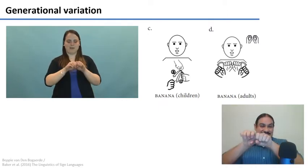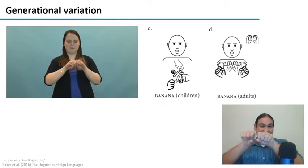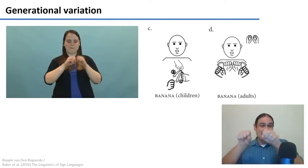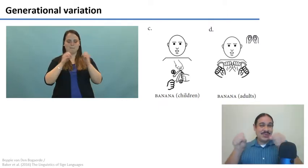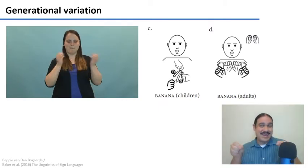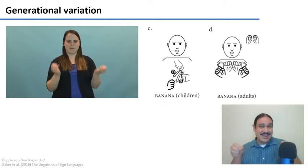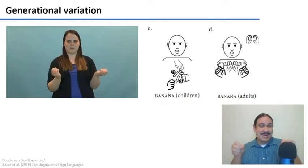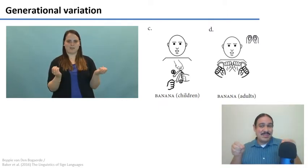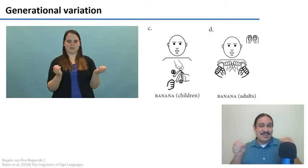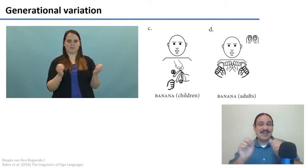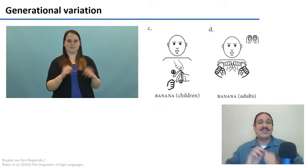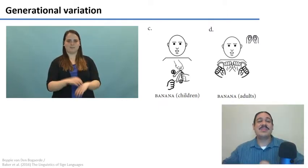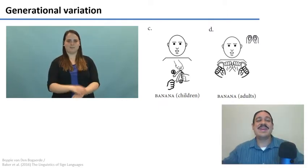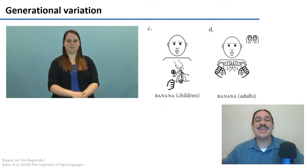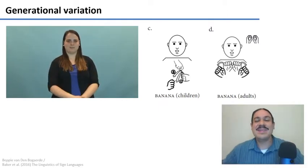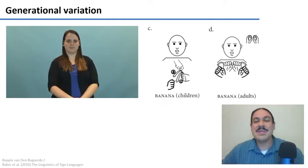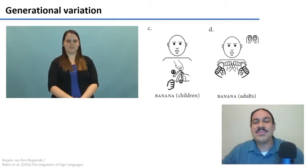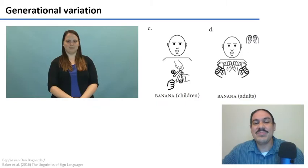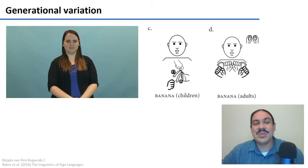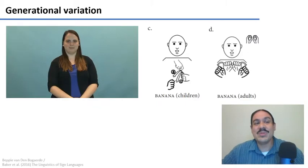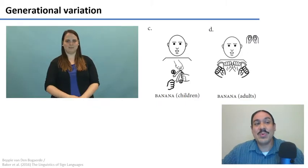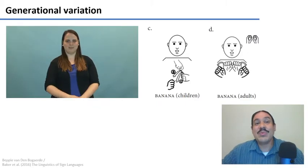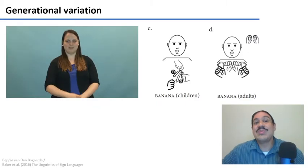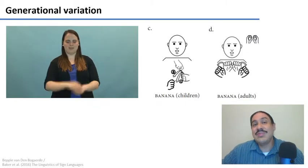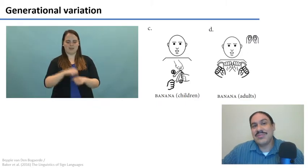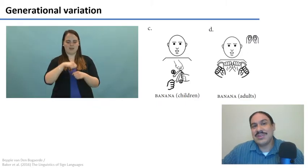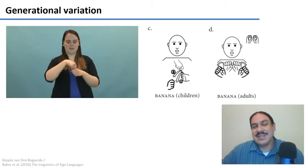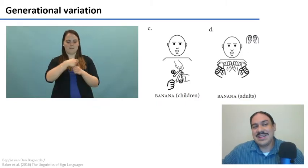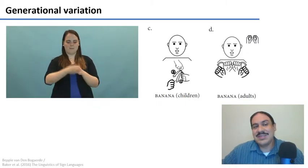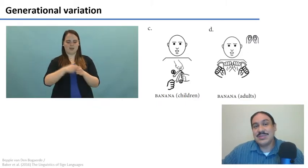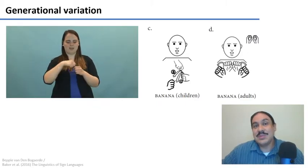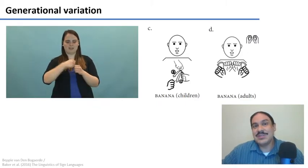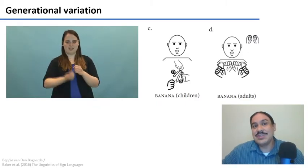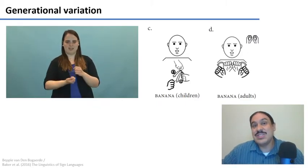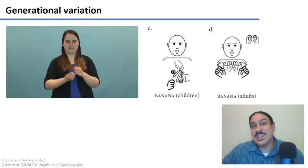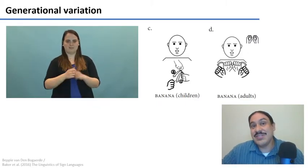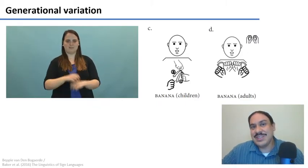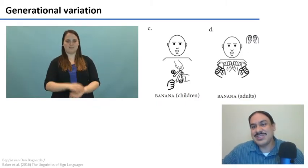it's a breaking up of a banana but they're both different and they're used by different generations